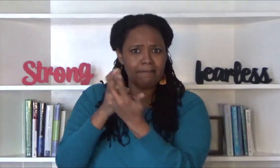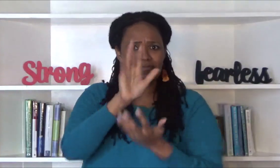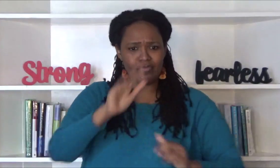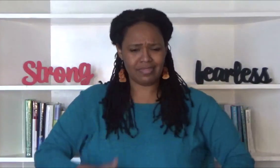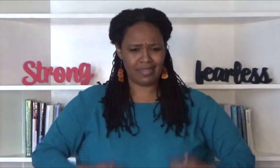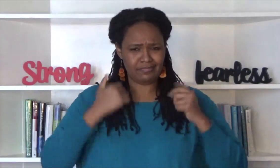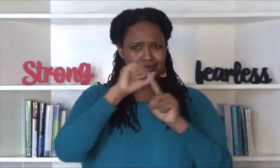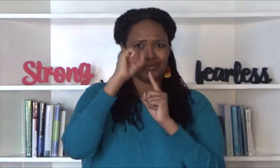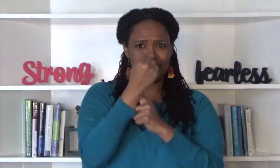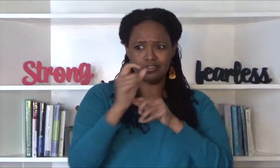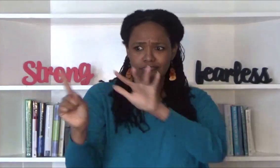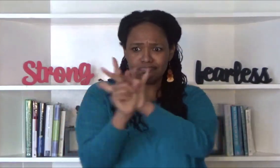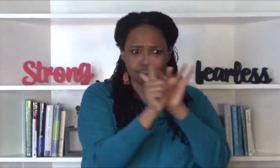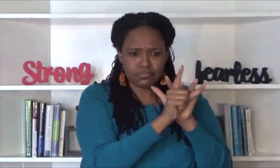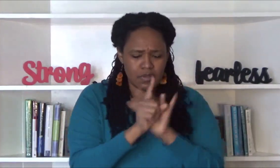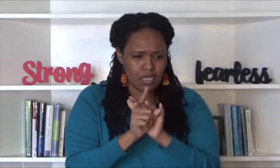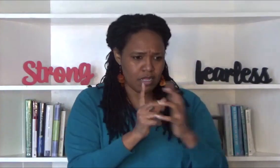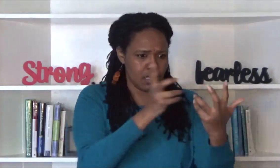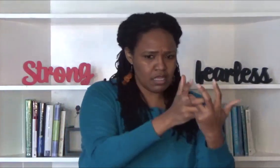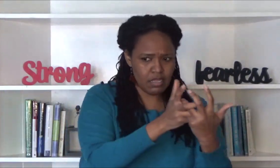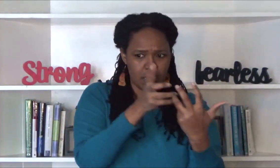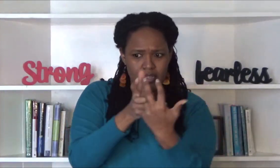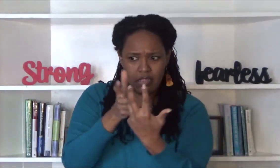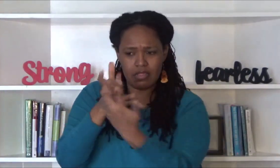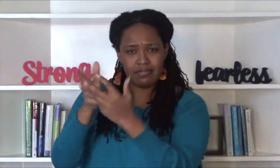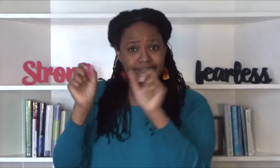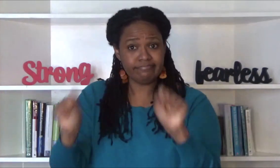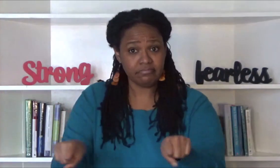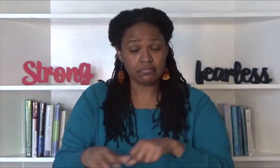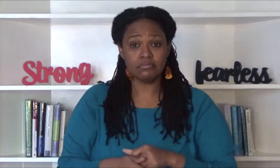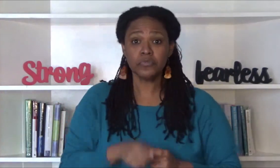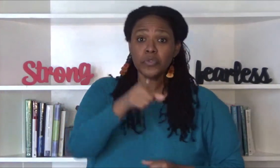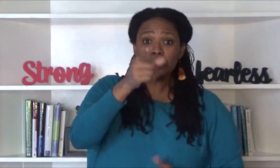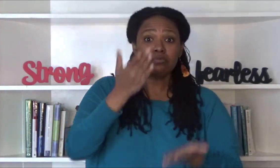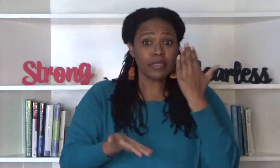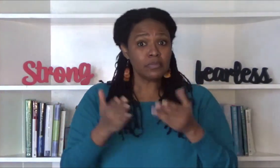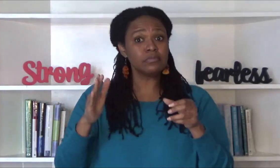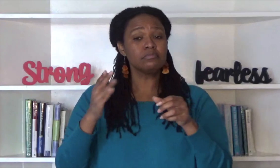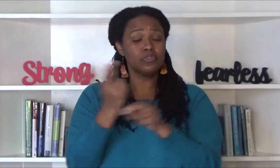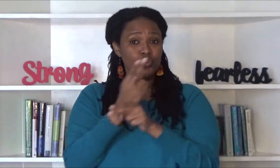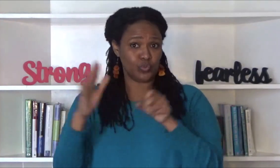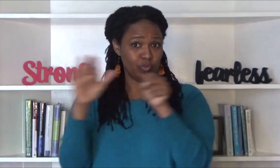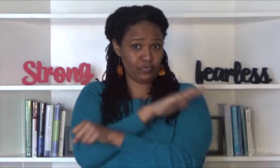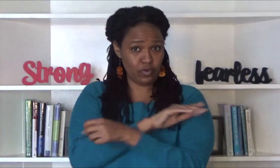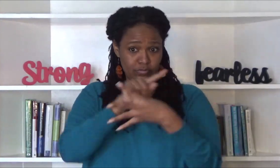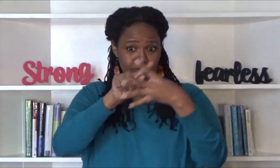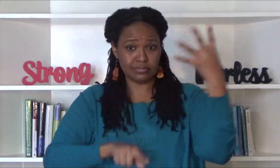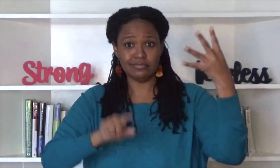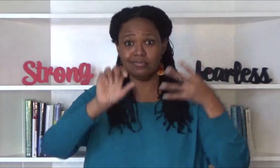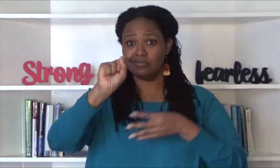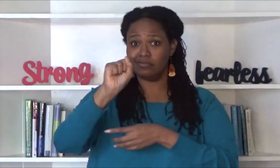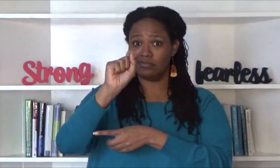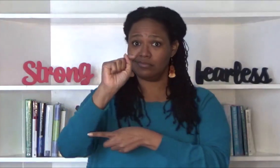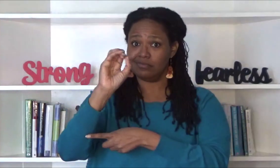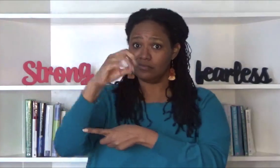at that moment you might implement stop stop stop